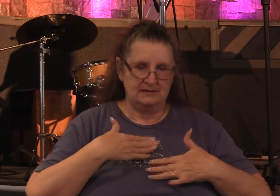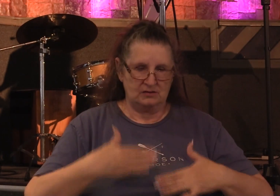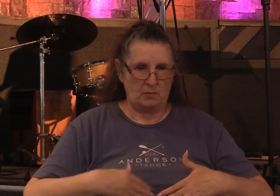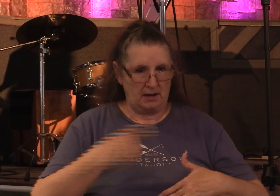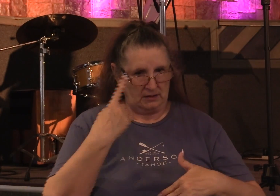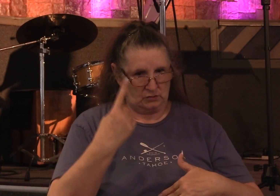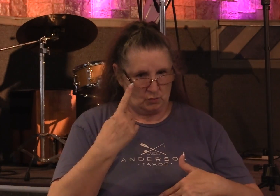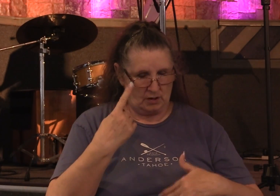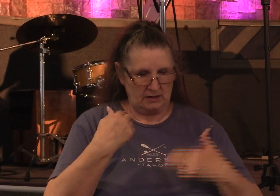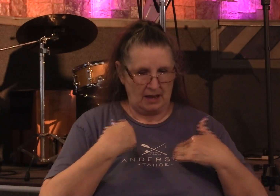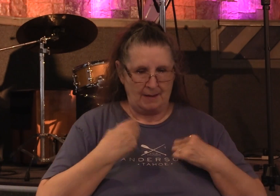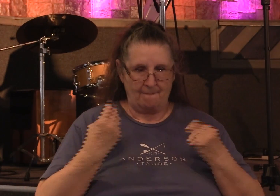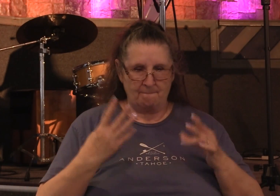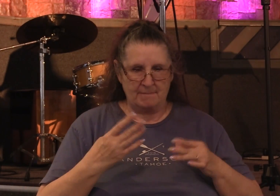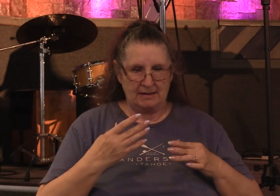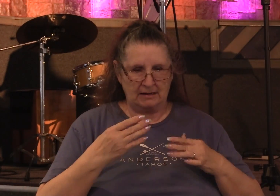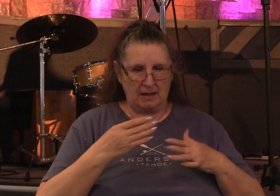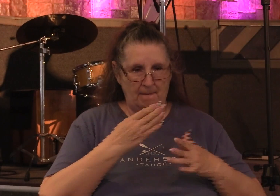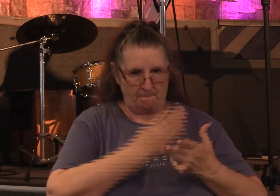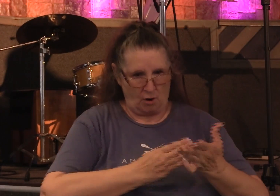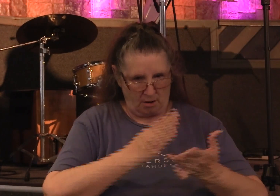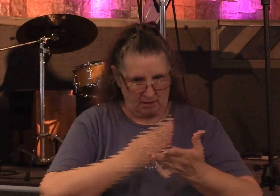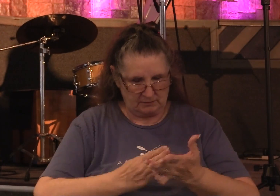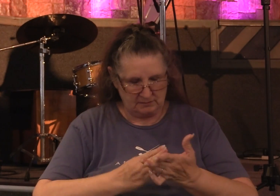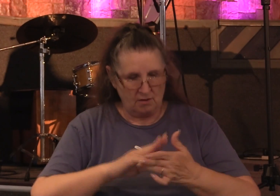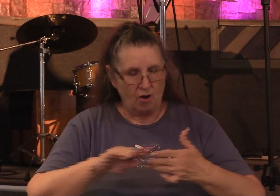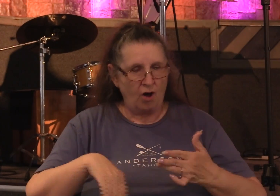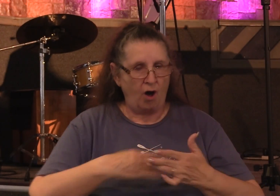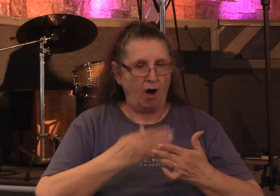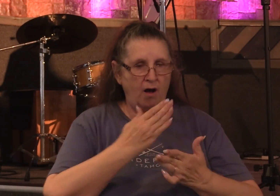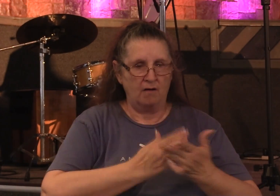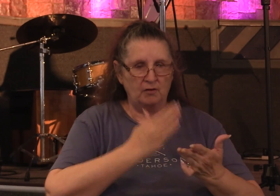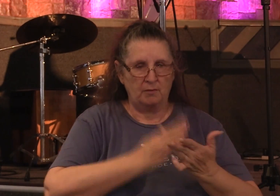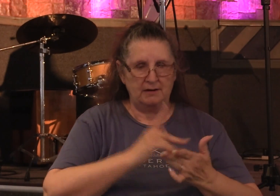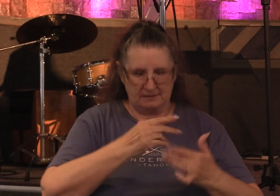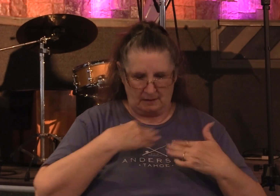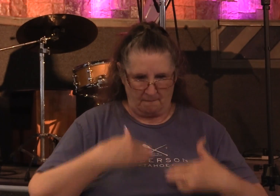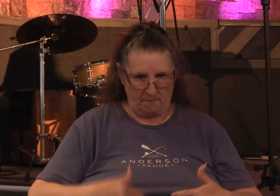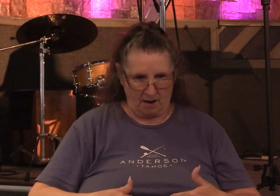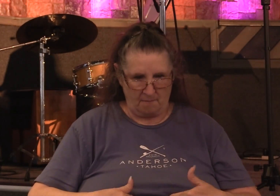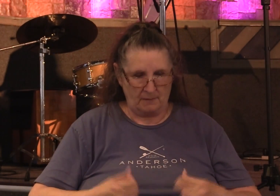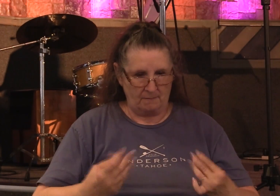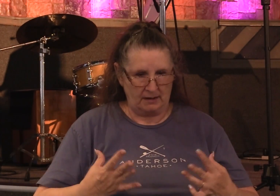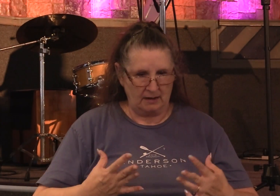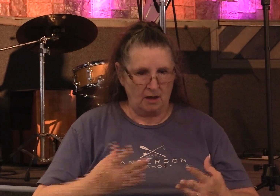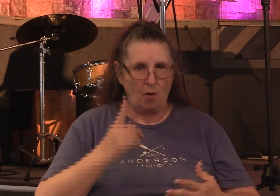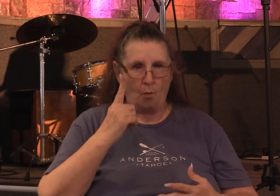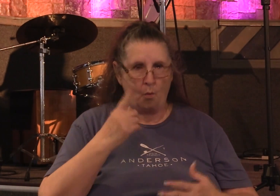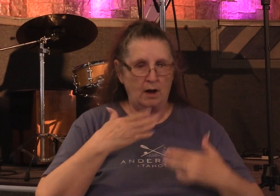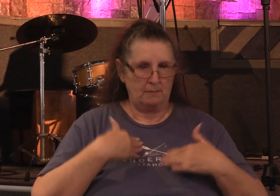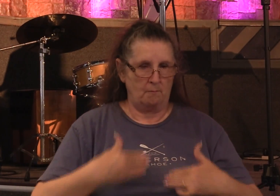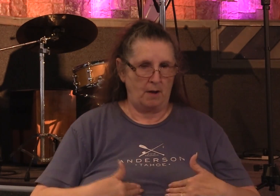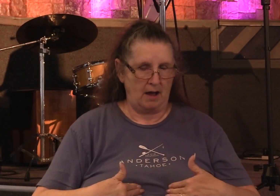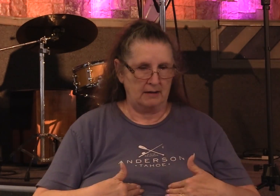and has many members, but all the members of that one body, being many, are one body. So also